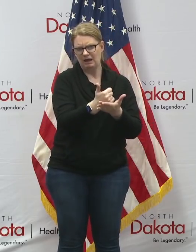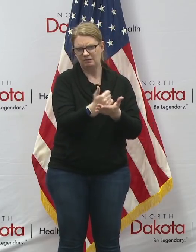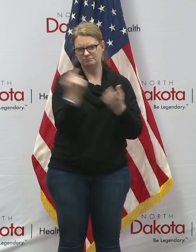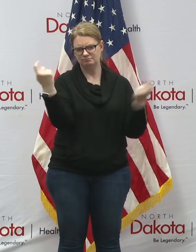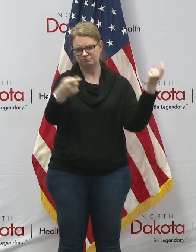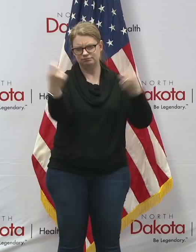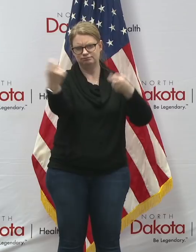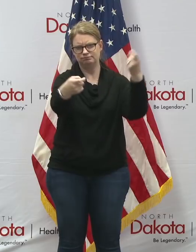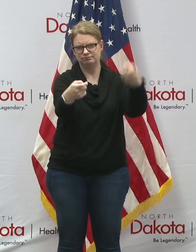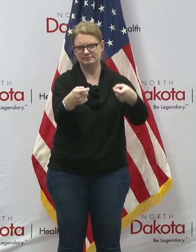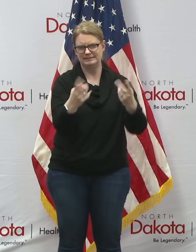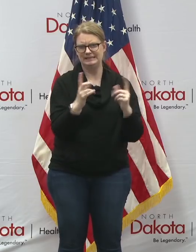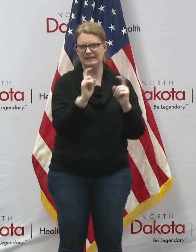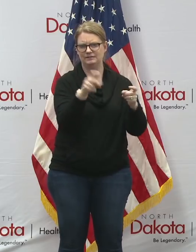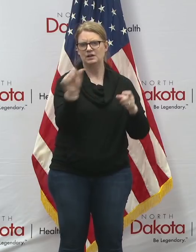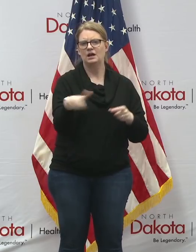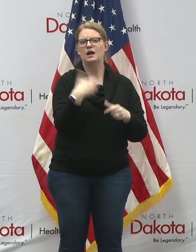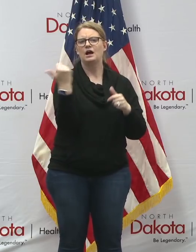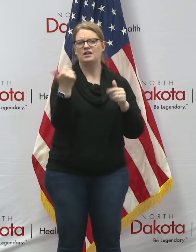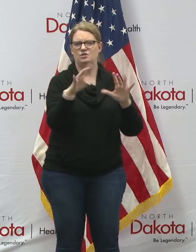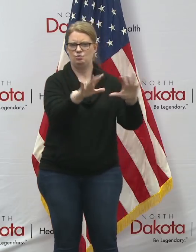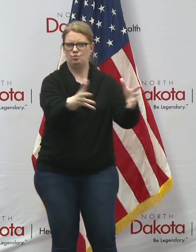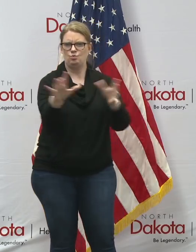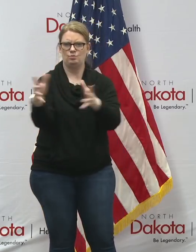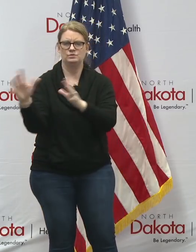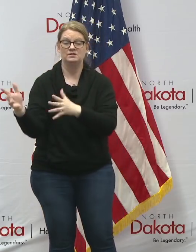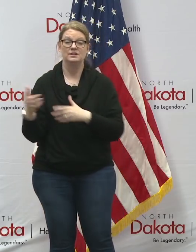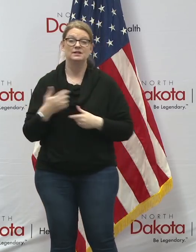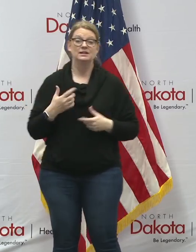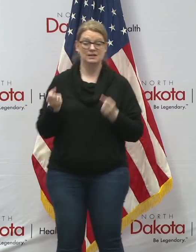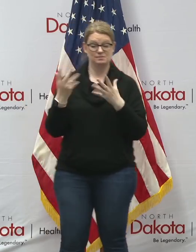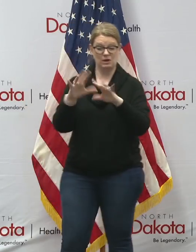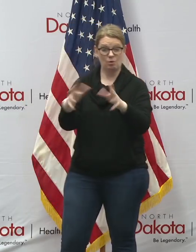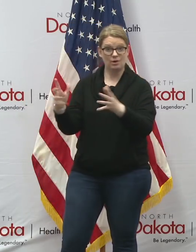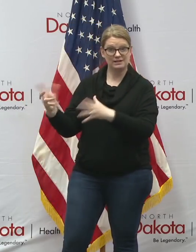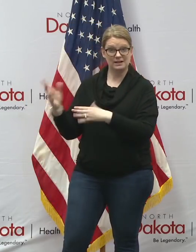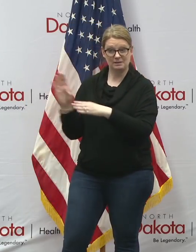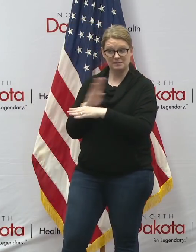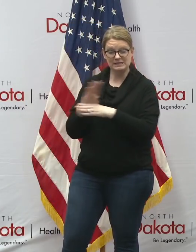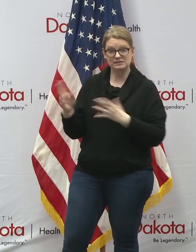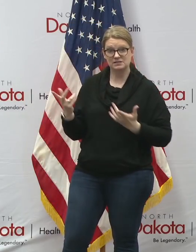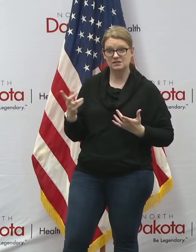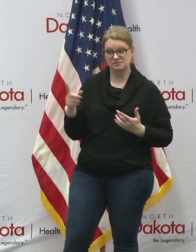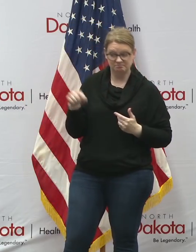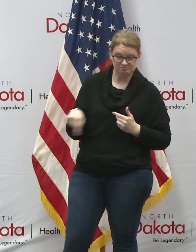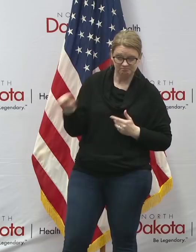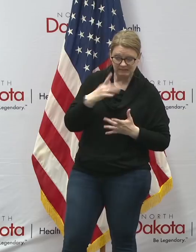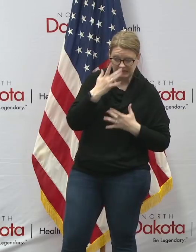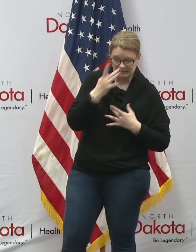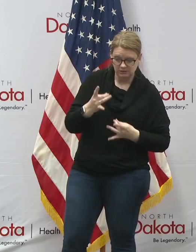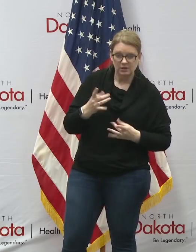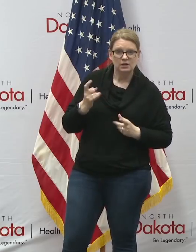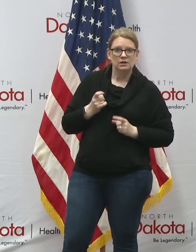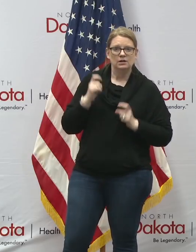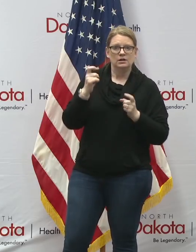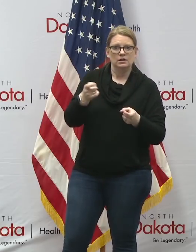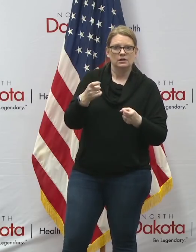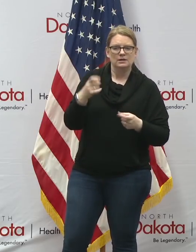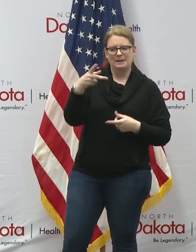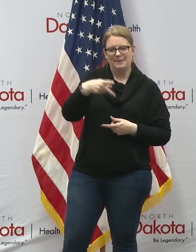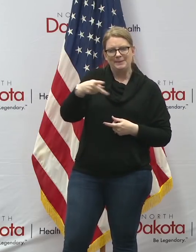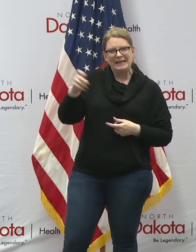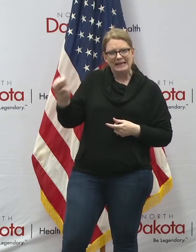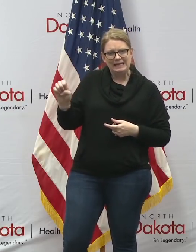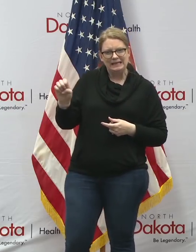their fellow north dakotans we also know that there are many organization businesses that have been interested in donating personal protective